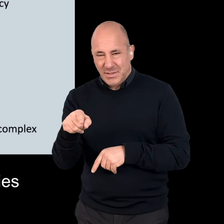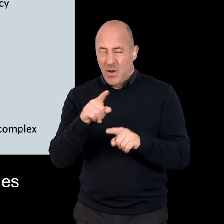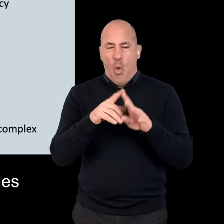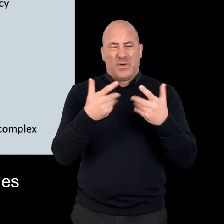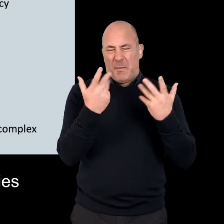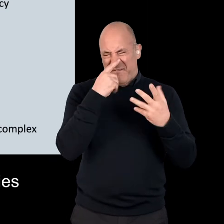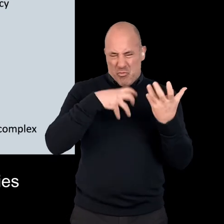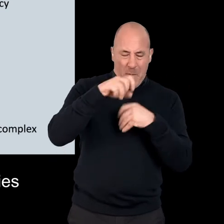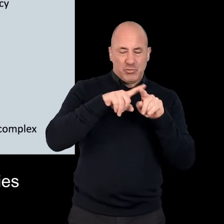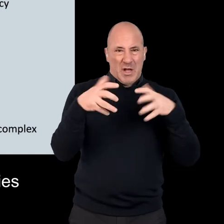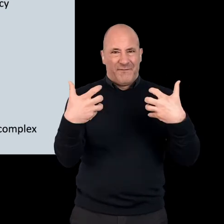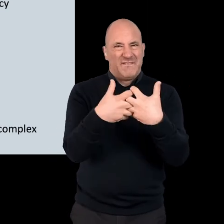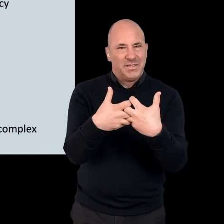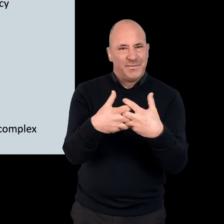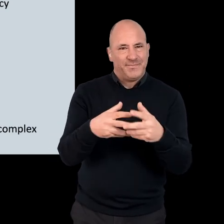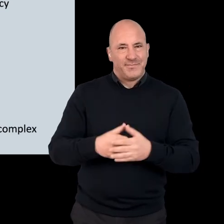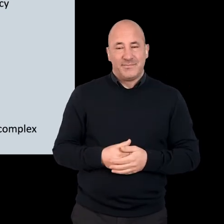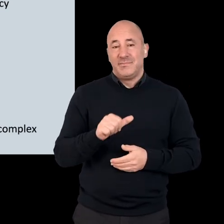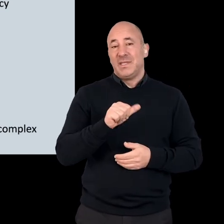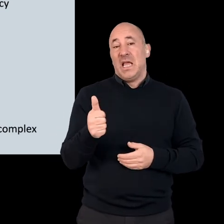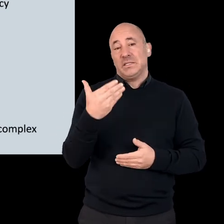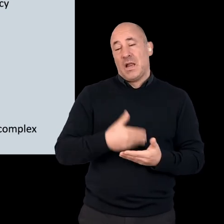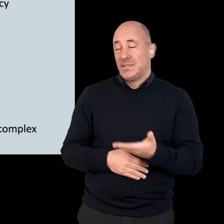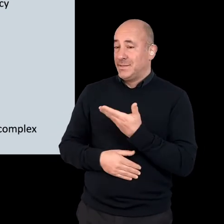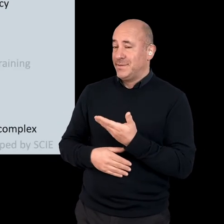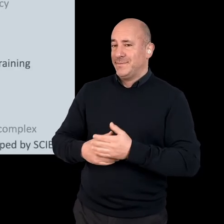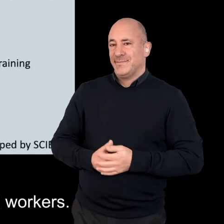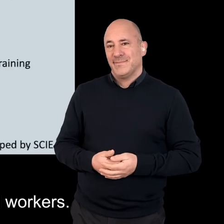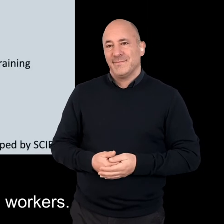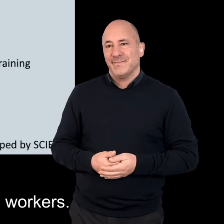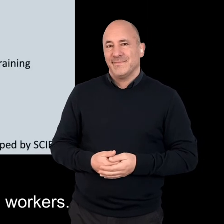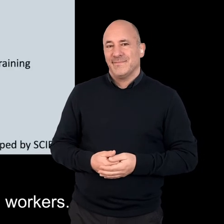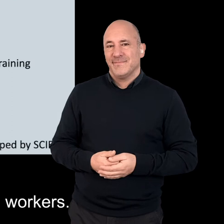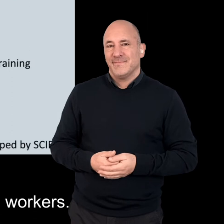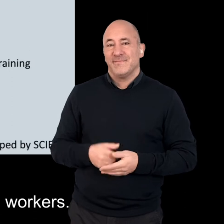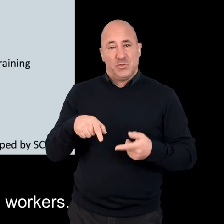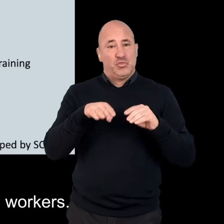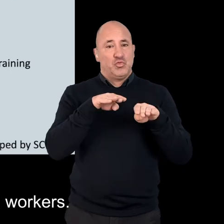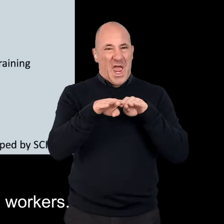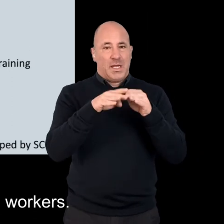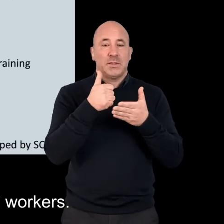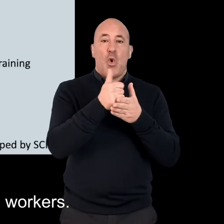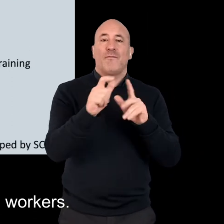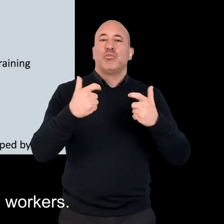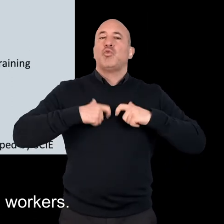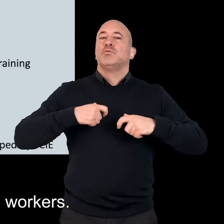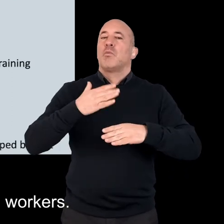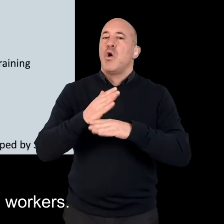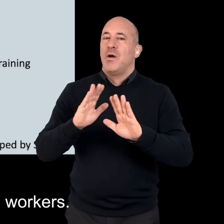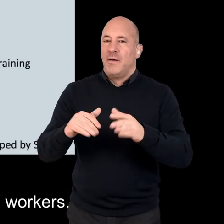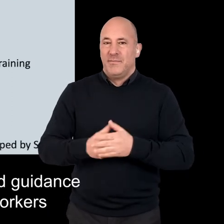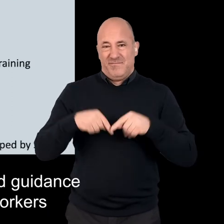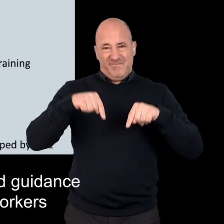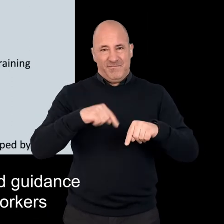in very complex ways. Next slide, please. This is for training and support for social